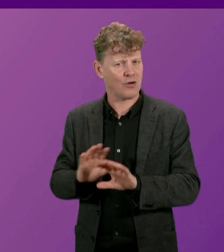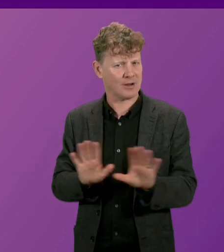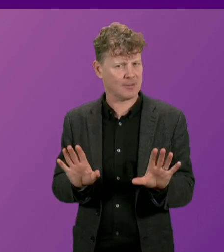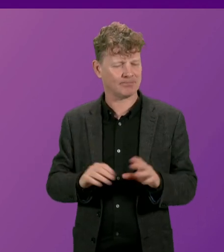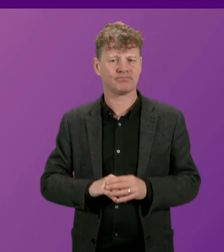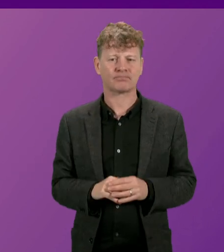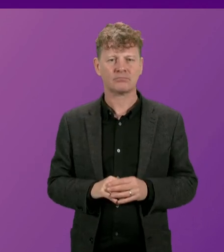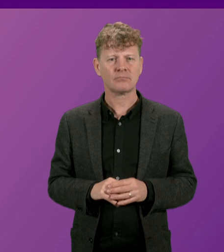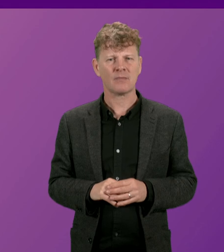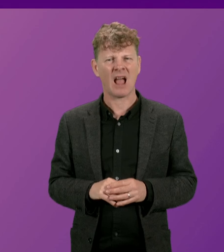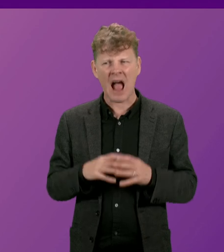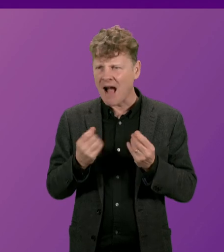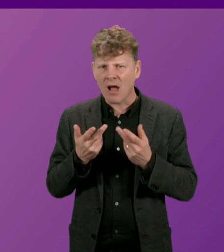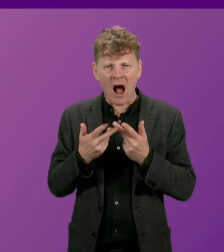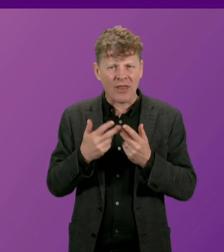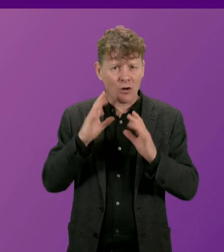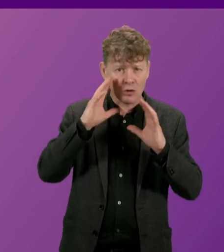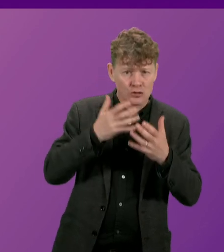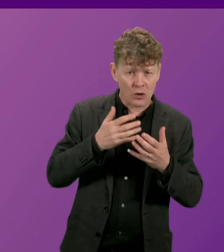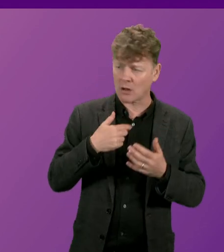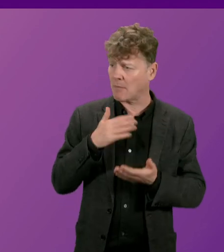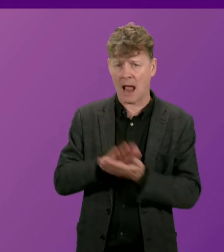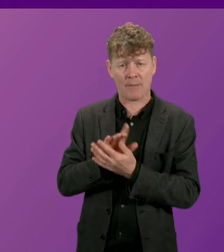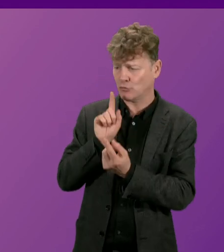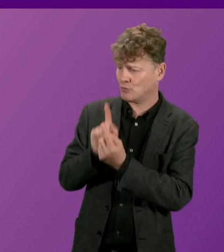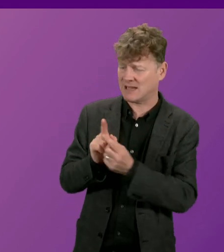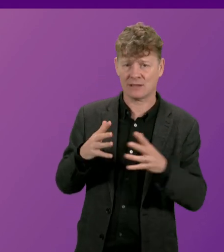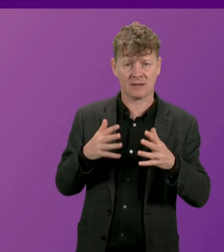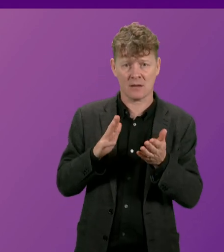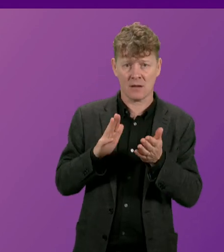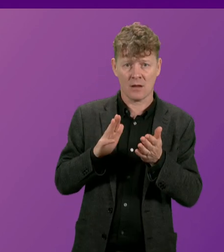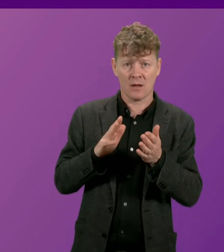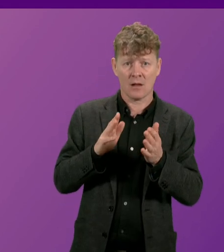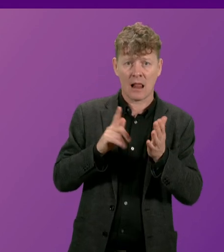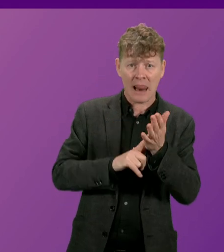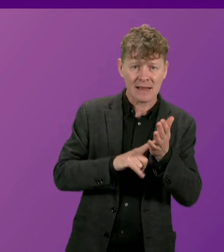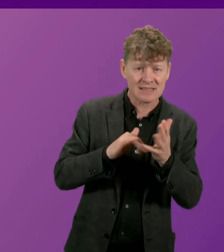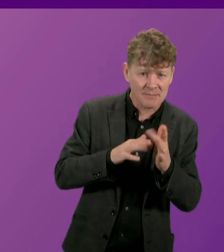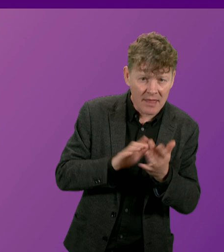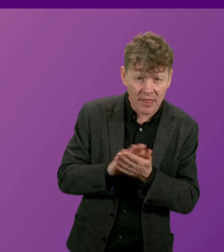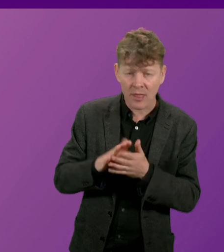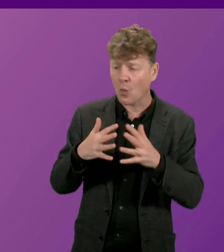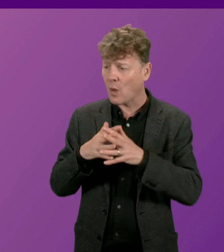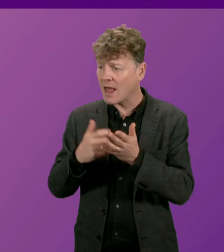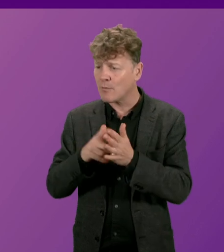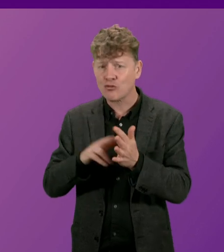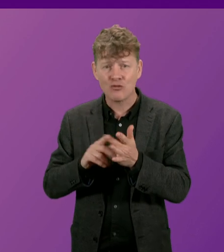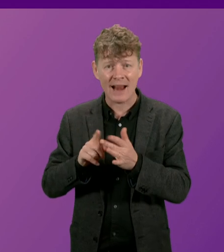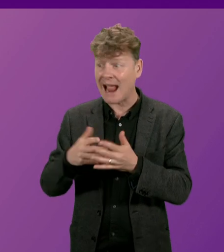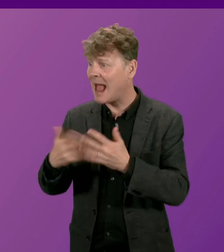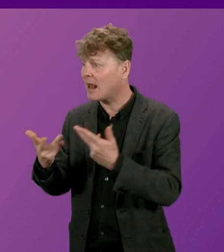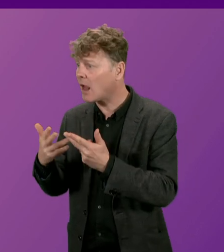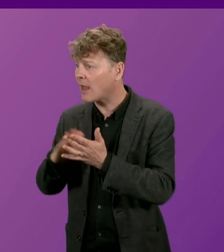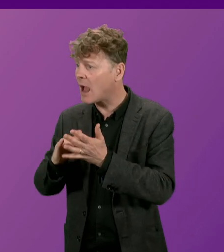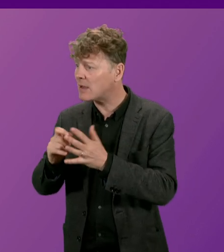deeper anxieties, I am very happy to meet with Mr Renning and Ms Smith and any other members who wish my intervention